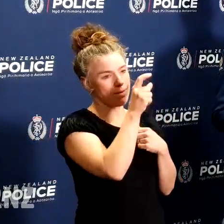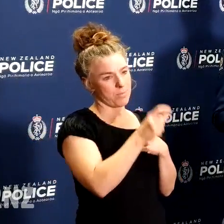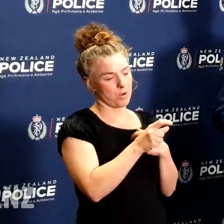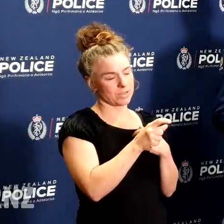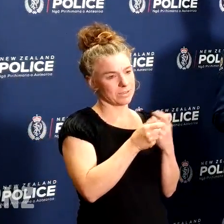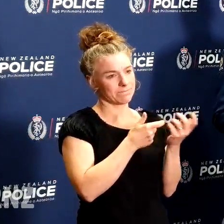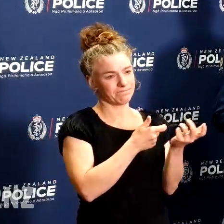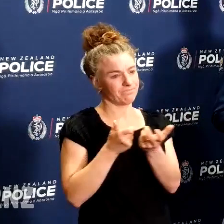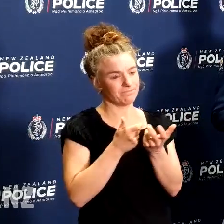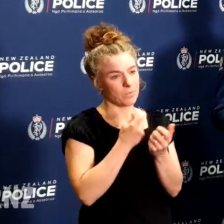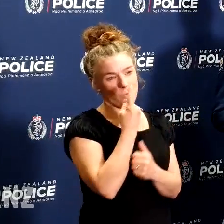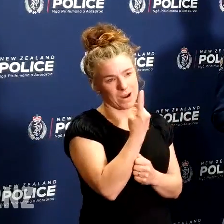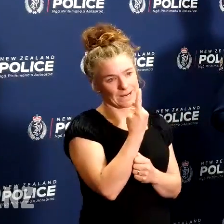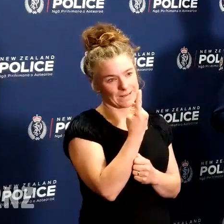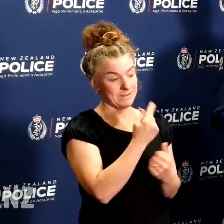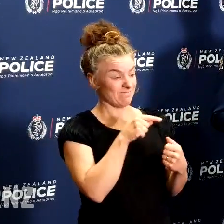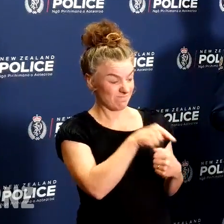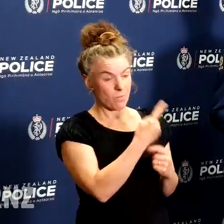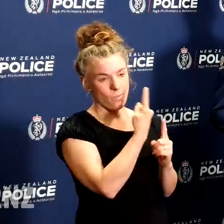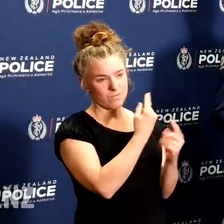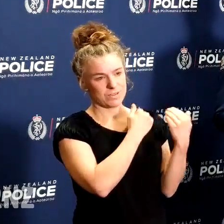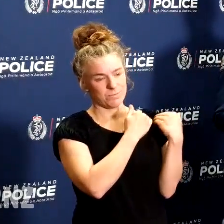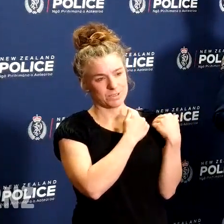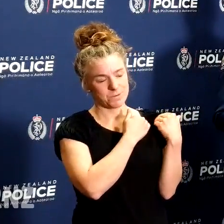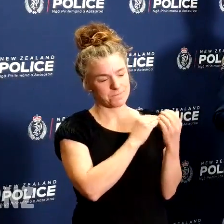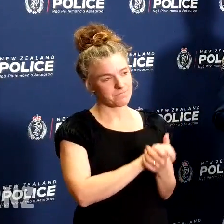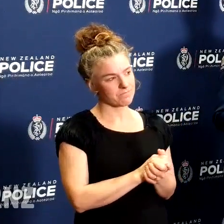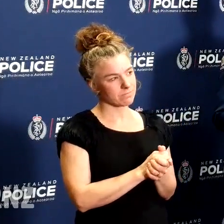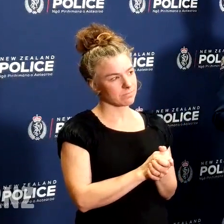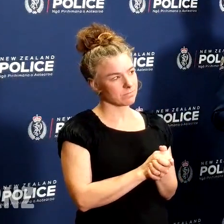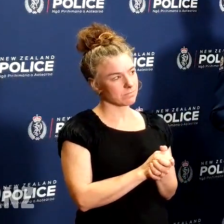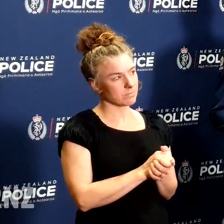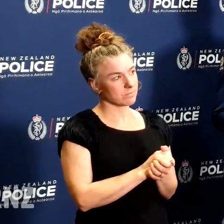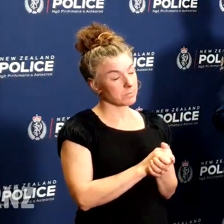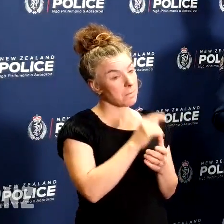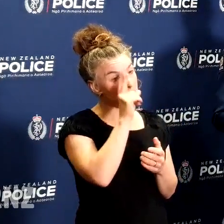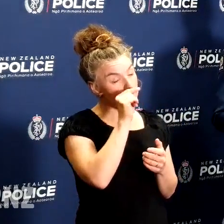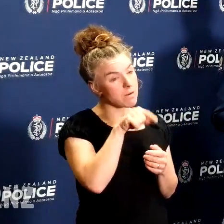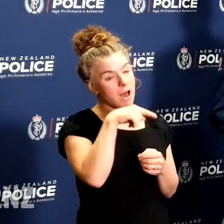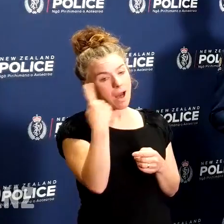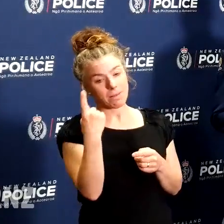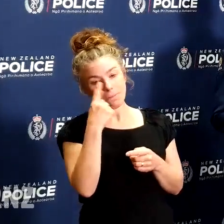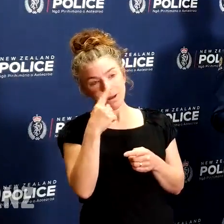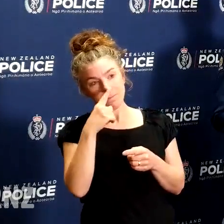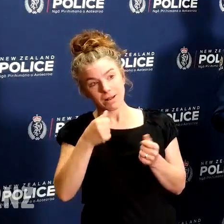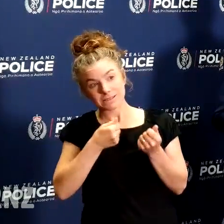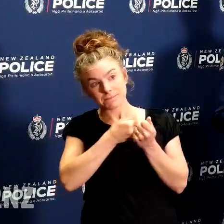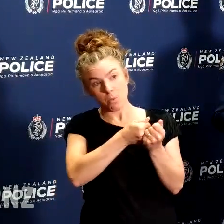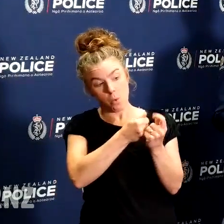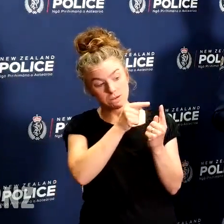responsible for this. That doesn't mean there weren't possibly other people in support